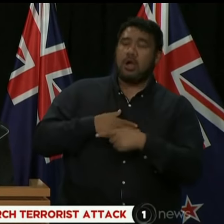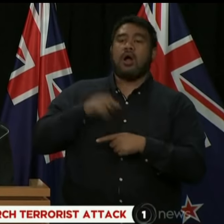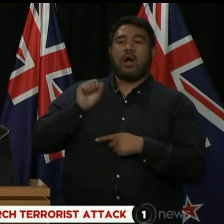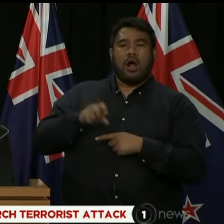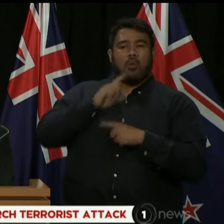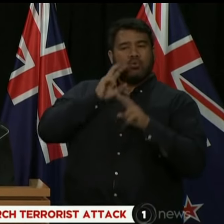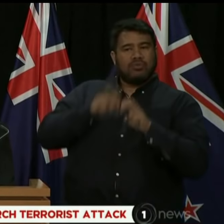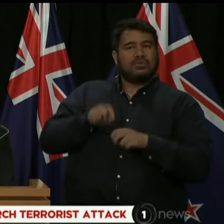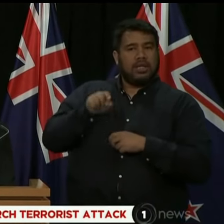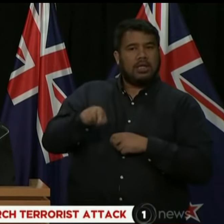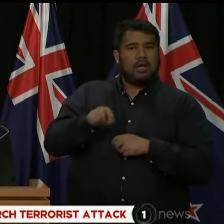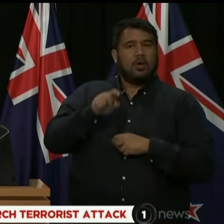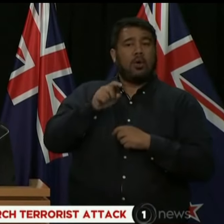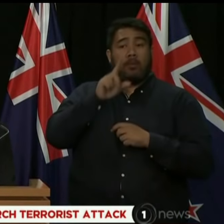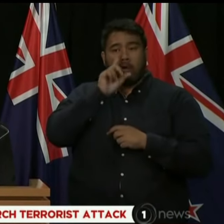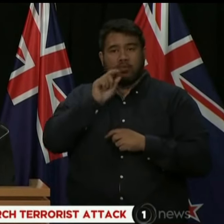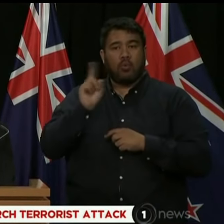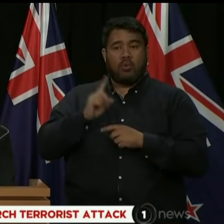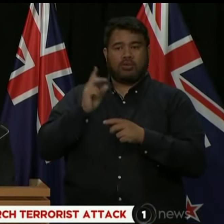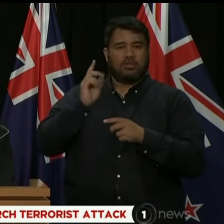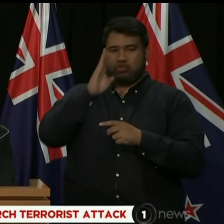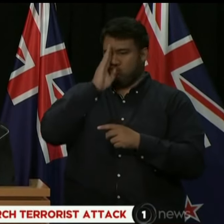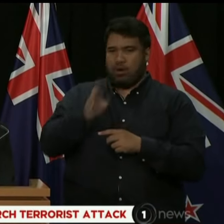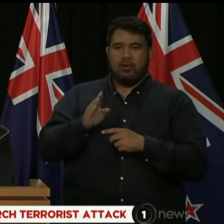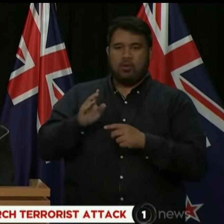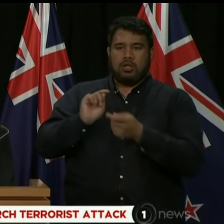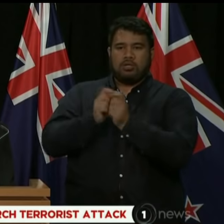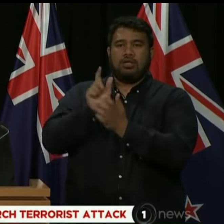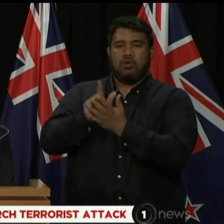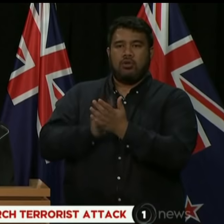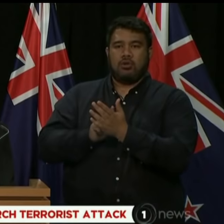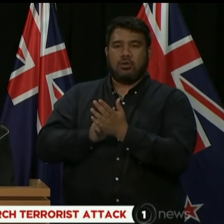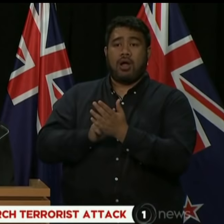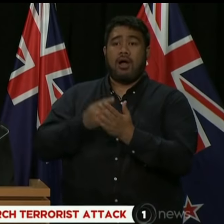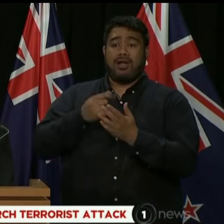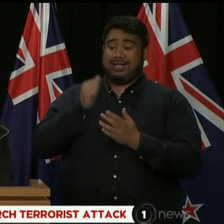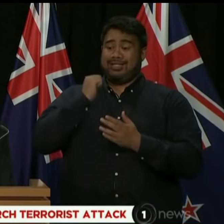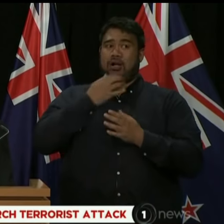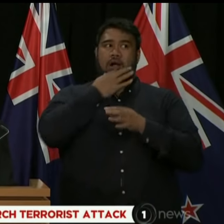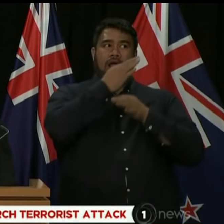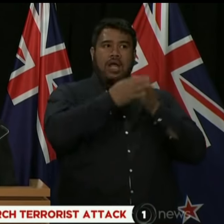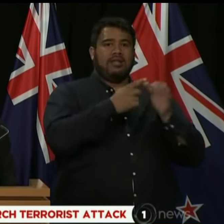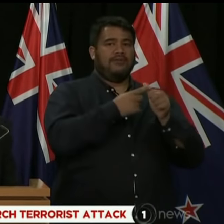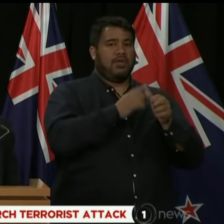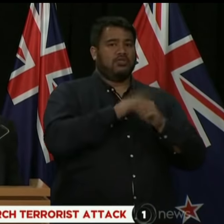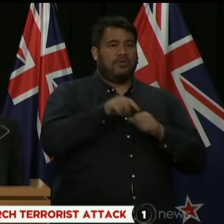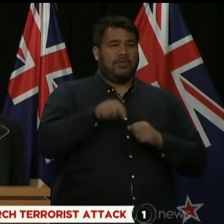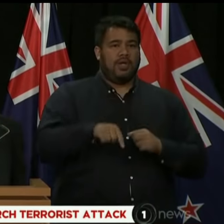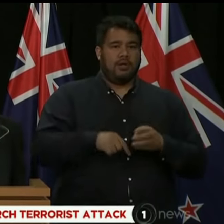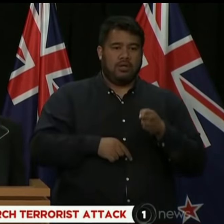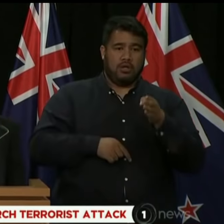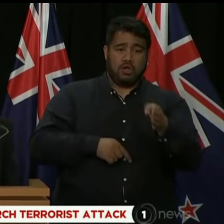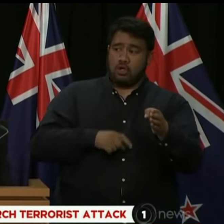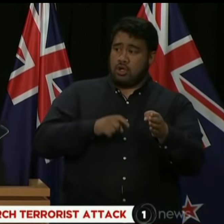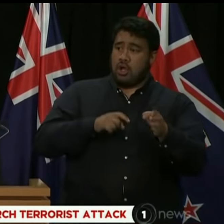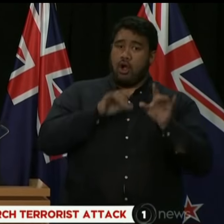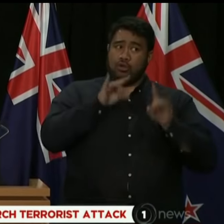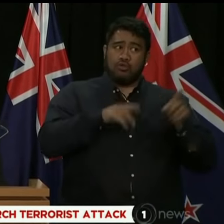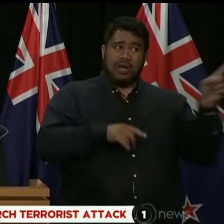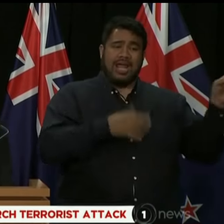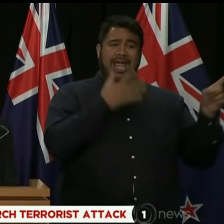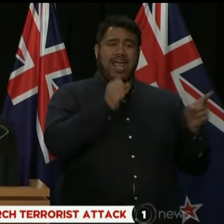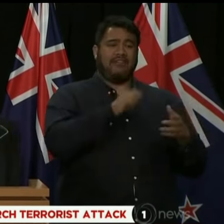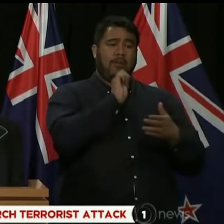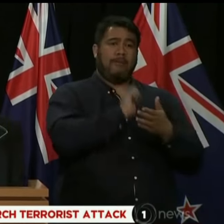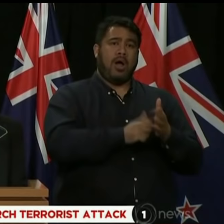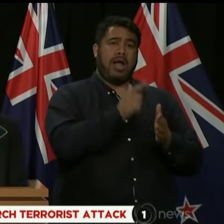immediate effect. I've asked for advice yesterday on all of these questions. Would you consider a buyback program like in Australia? Again,